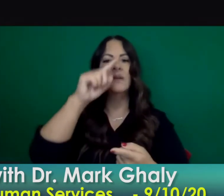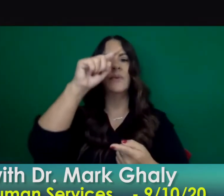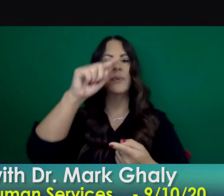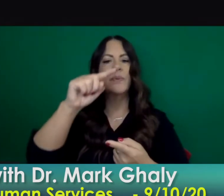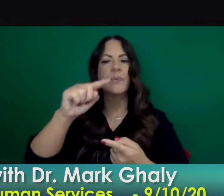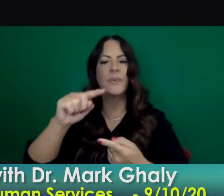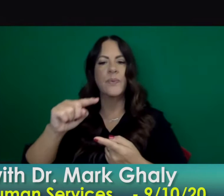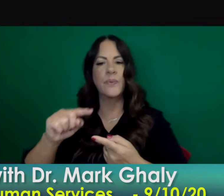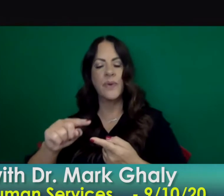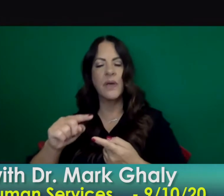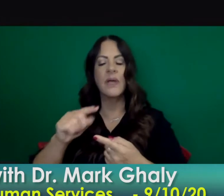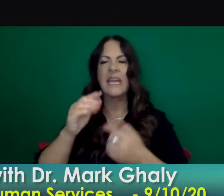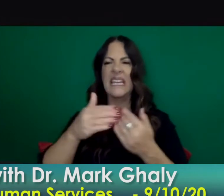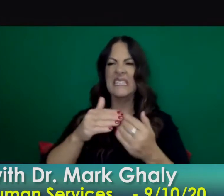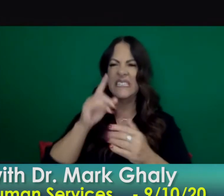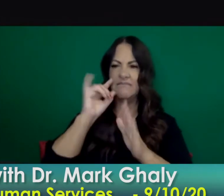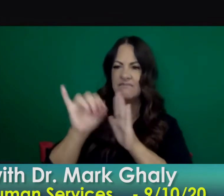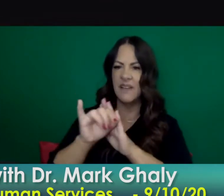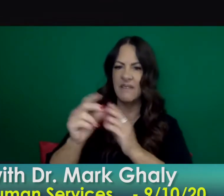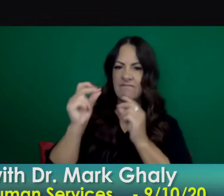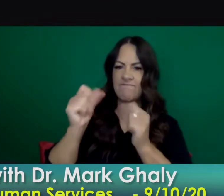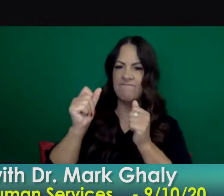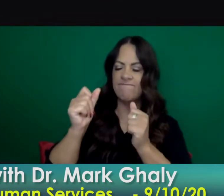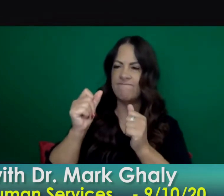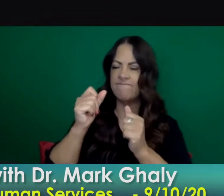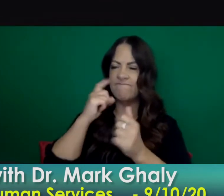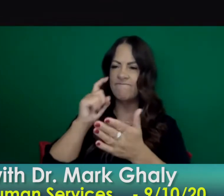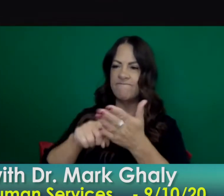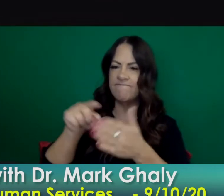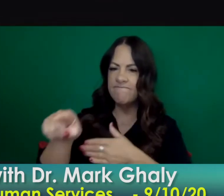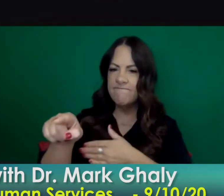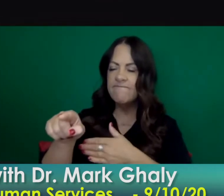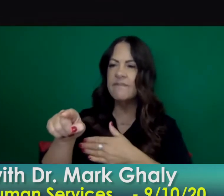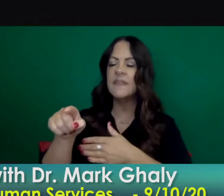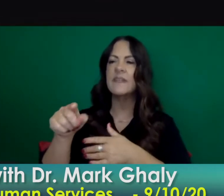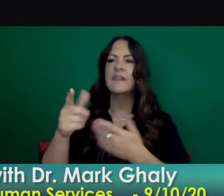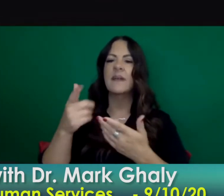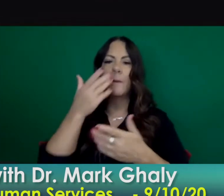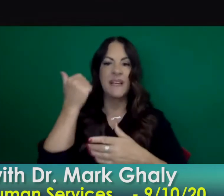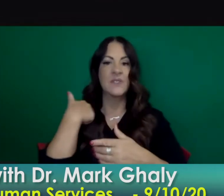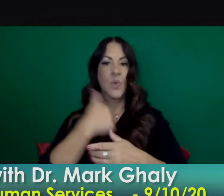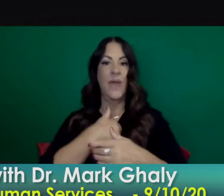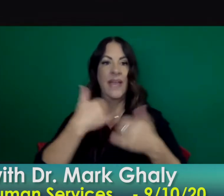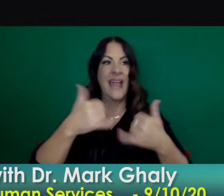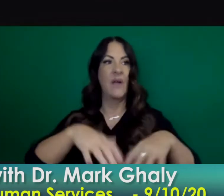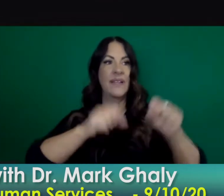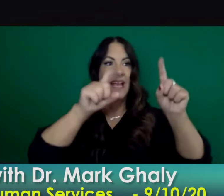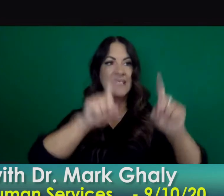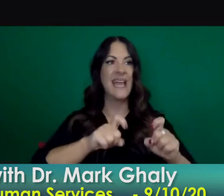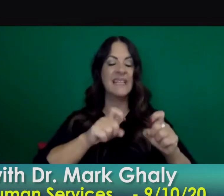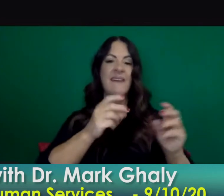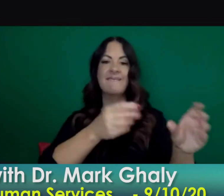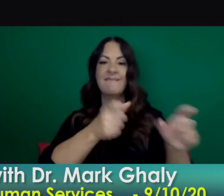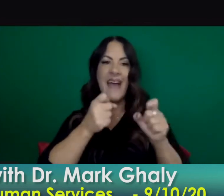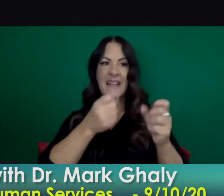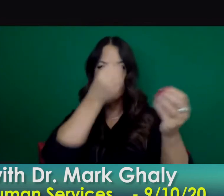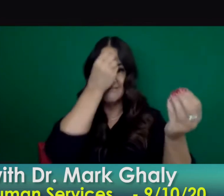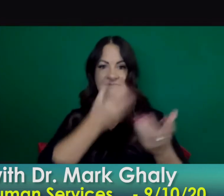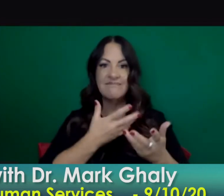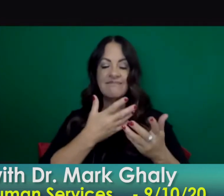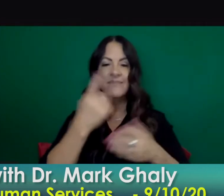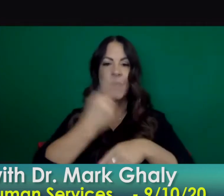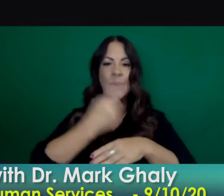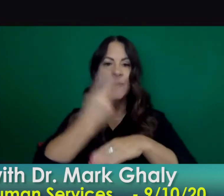ability to identify cases with our testing turnaround time improvements and then to trigger all of the work around contact